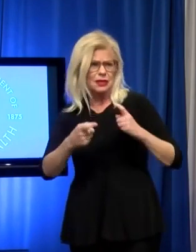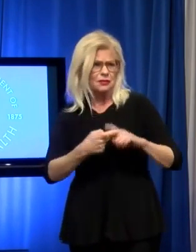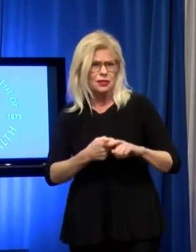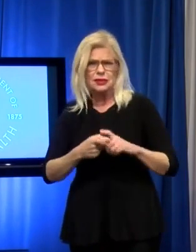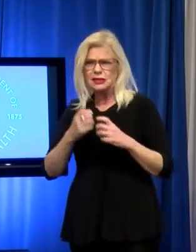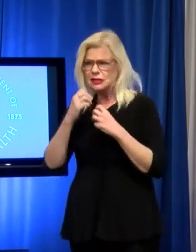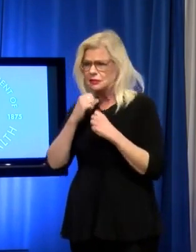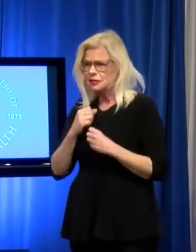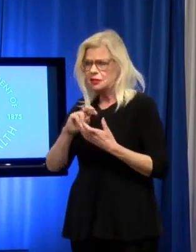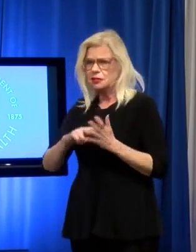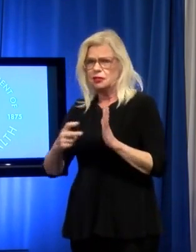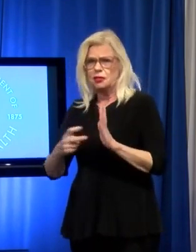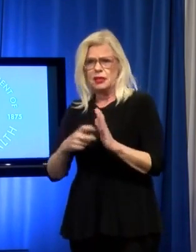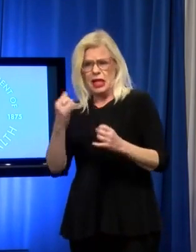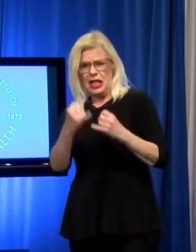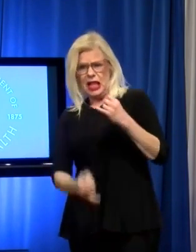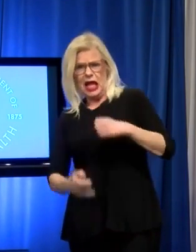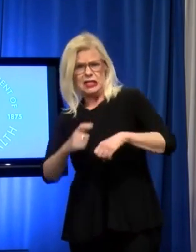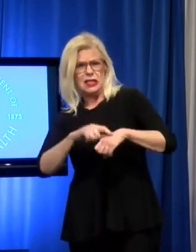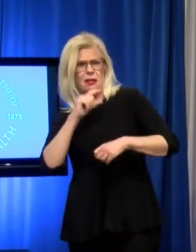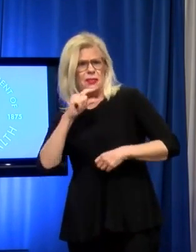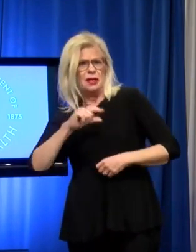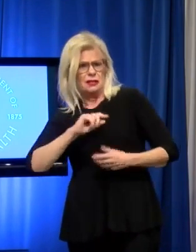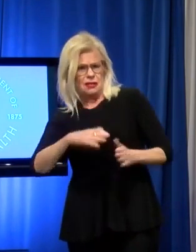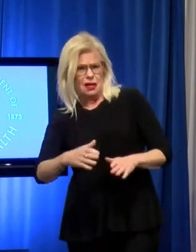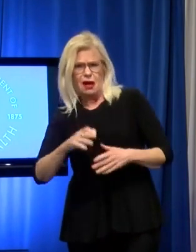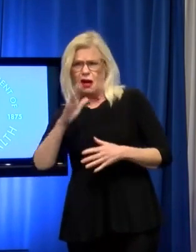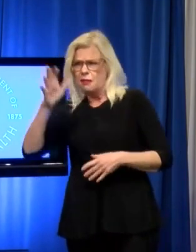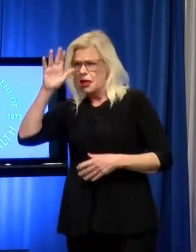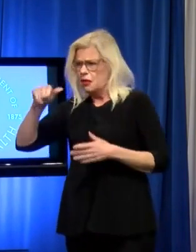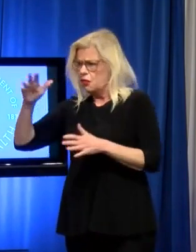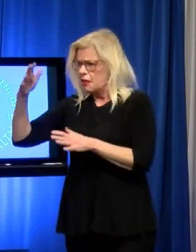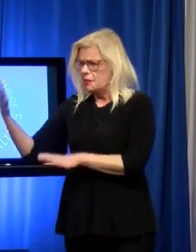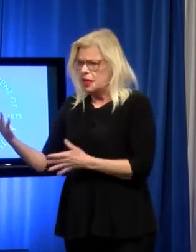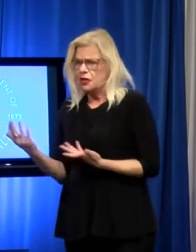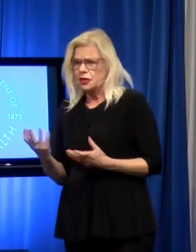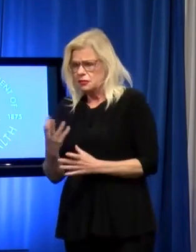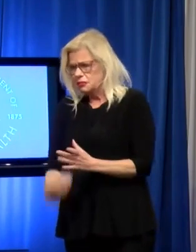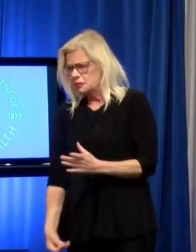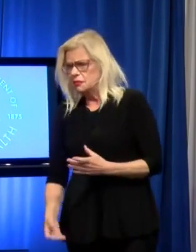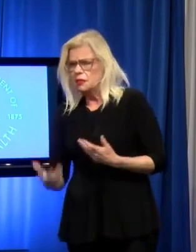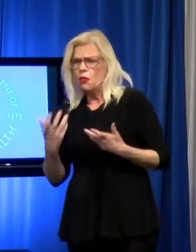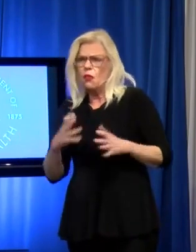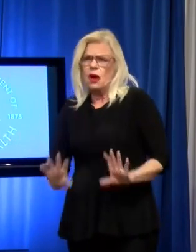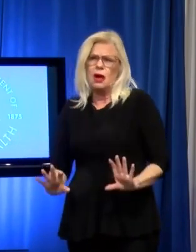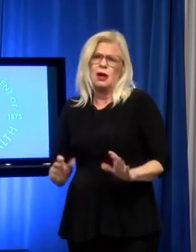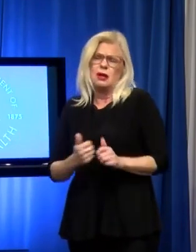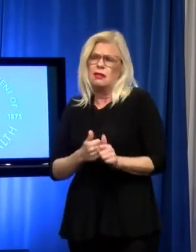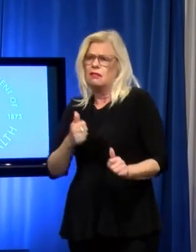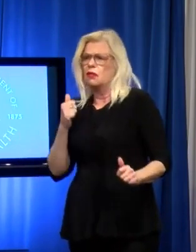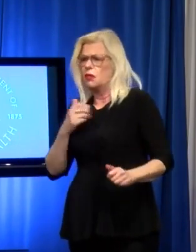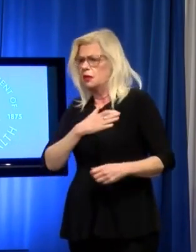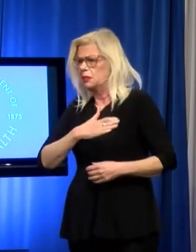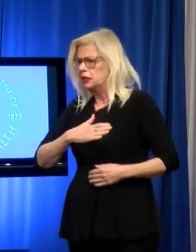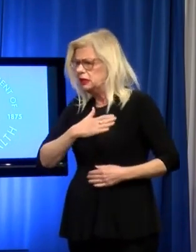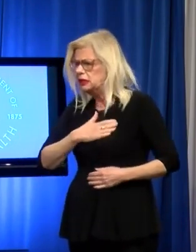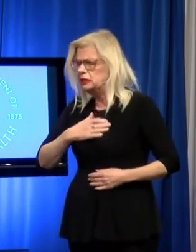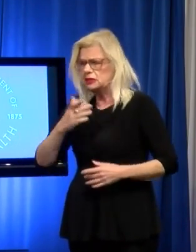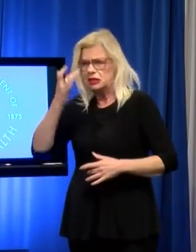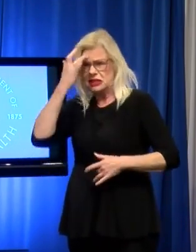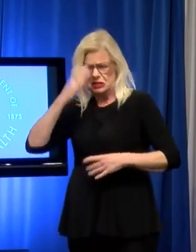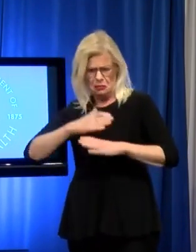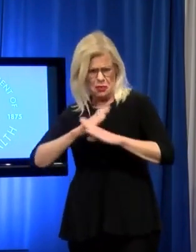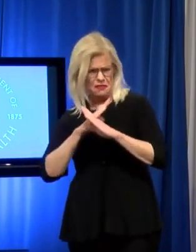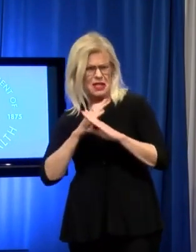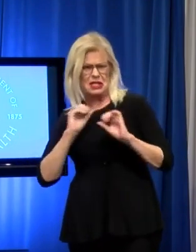ever Thanksgiving for someone in your family like your parents or your grandparents, particularly when prevention of disease is